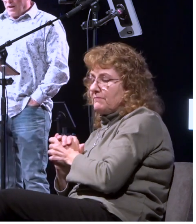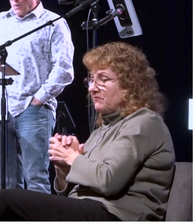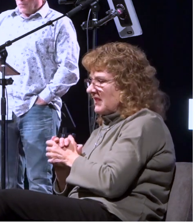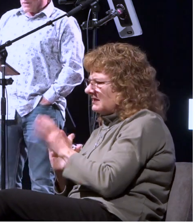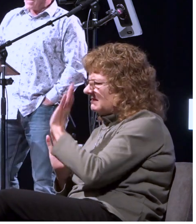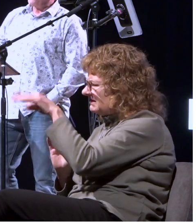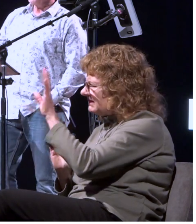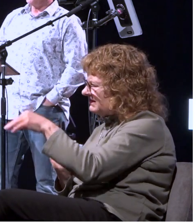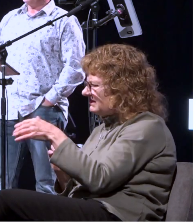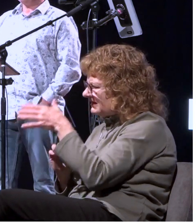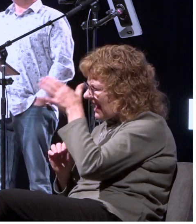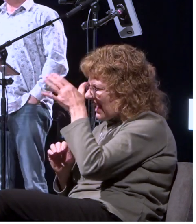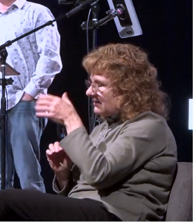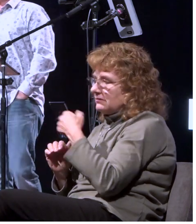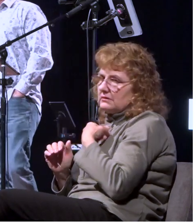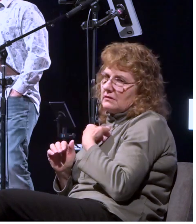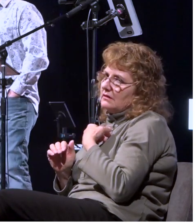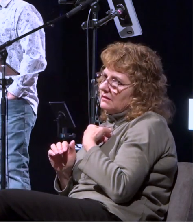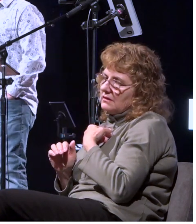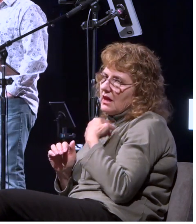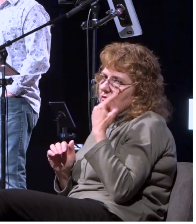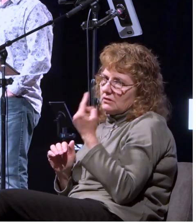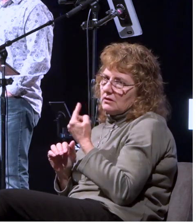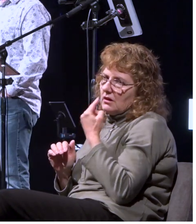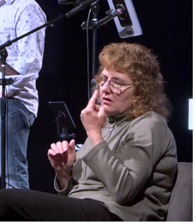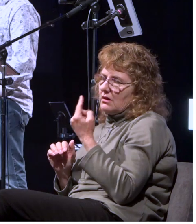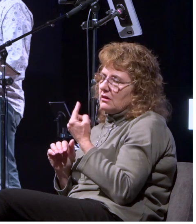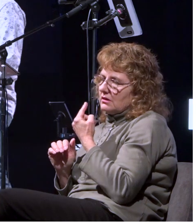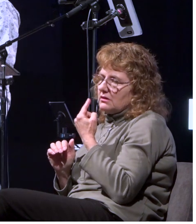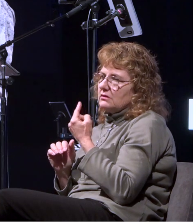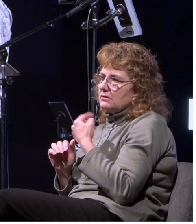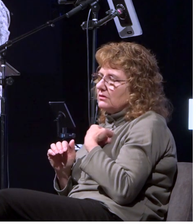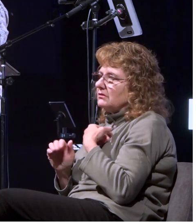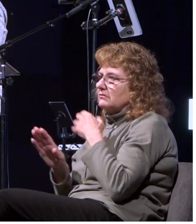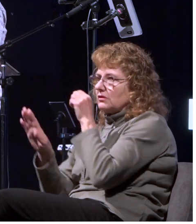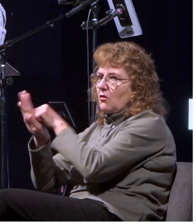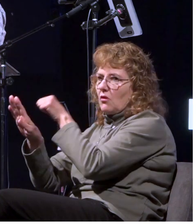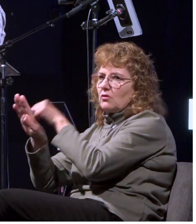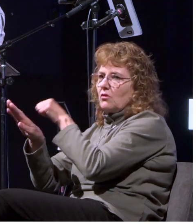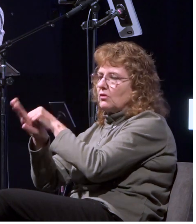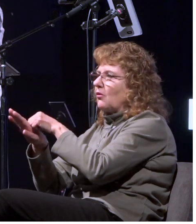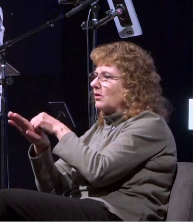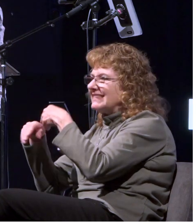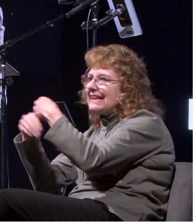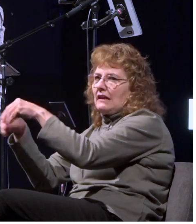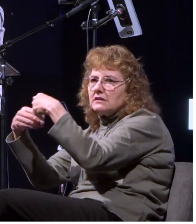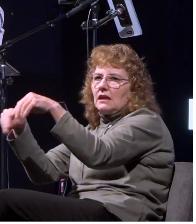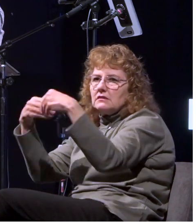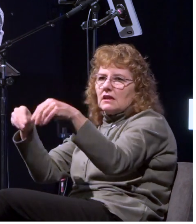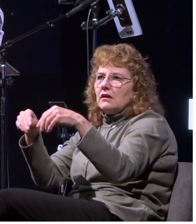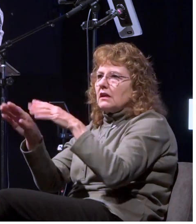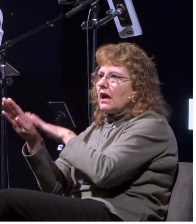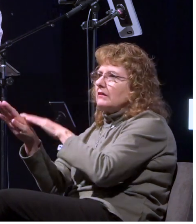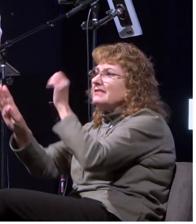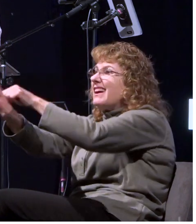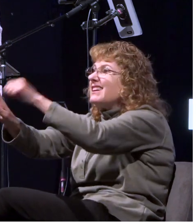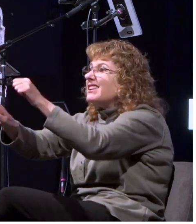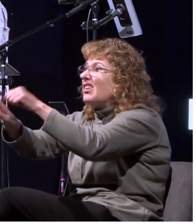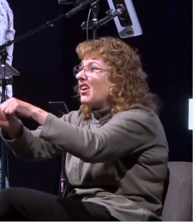because i was always i mean you ask the people in my neighborhood i'd go door door selling cookies i'd go to door you know trying to make a buck and you know